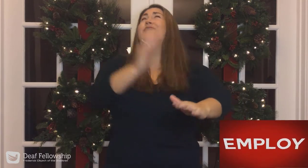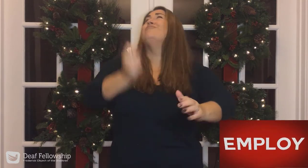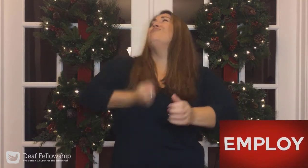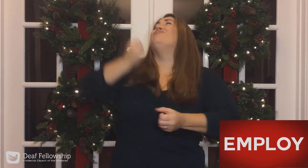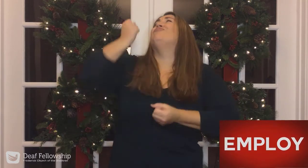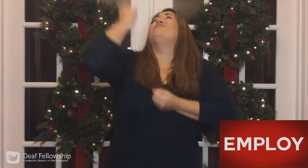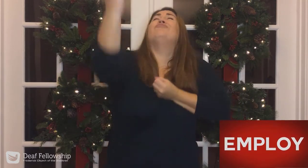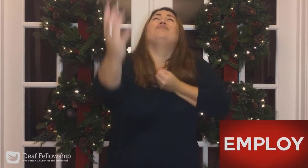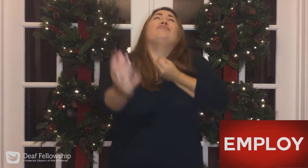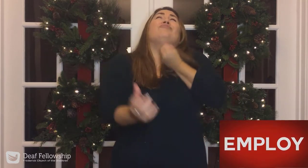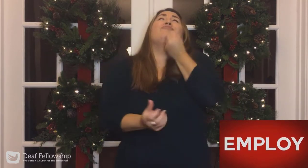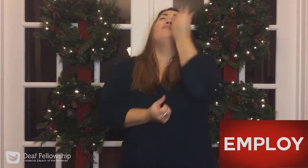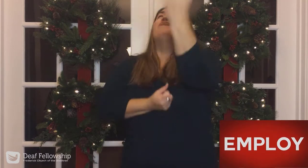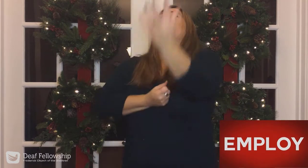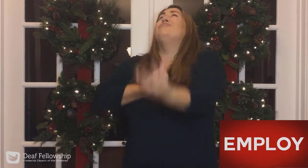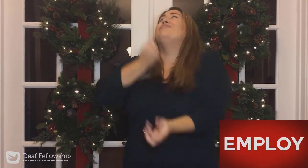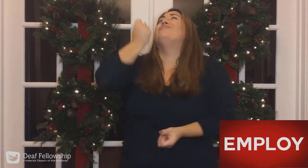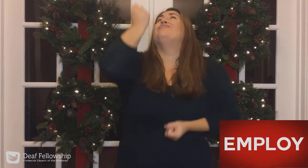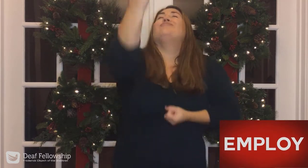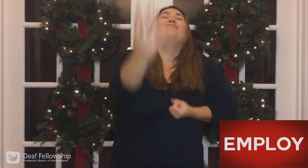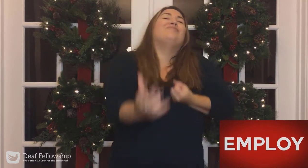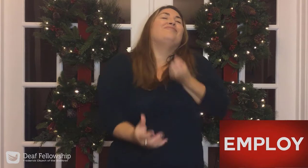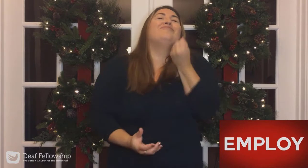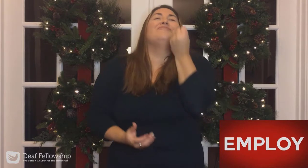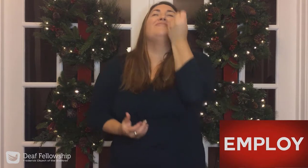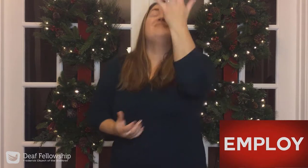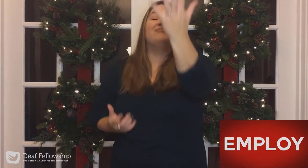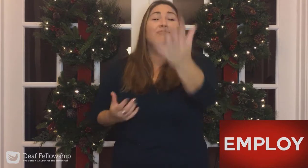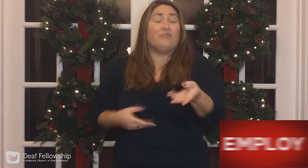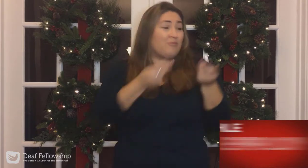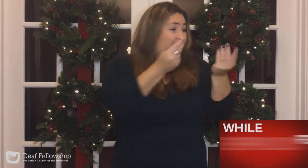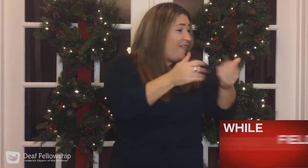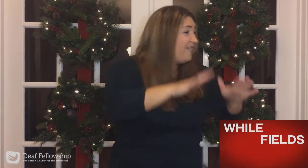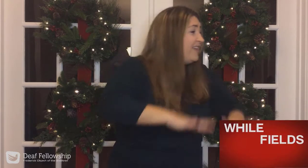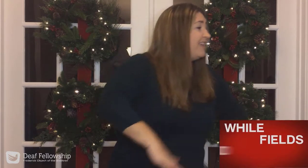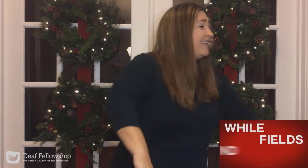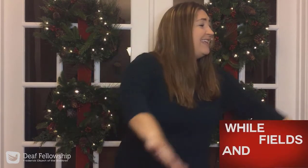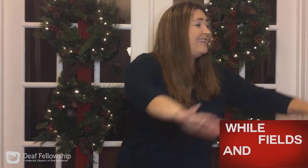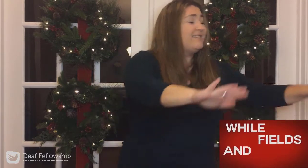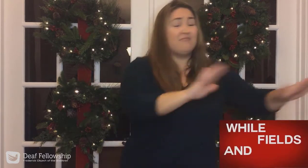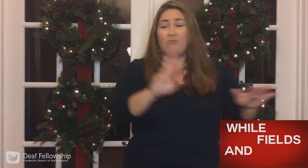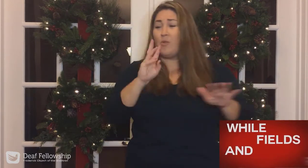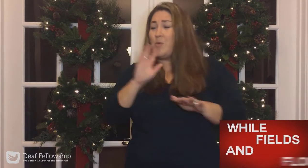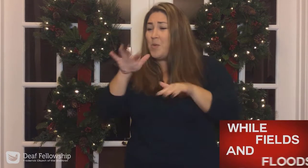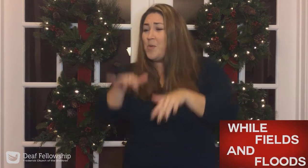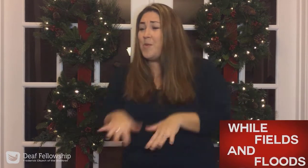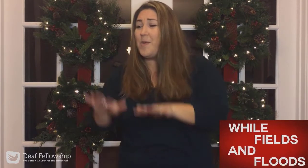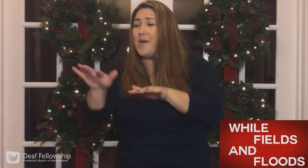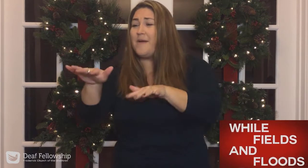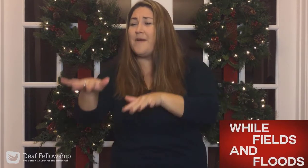implore. Wild fields and blood,